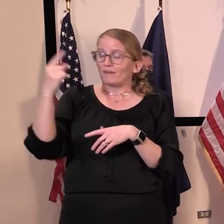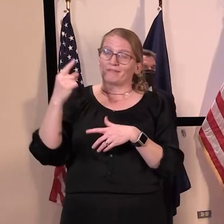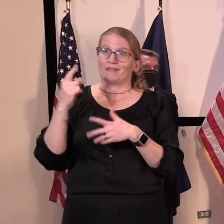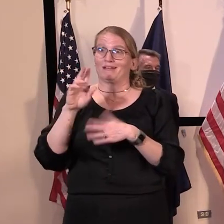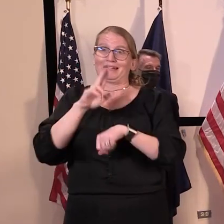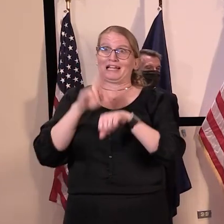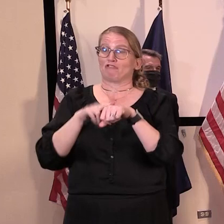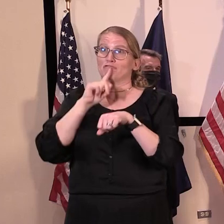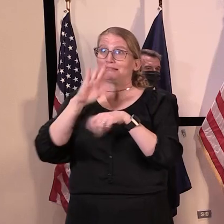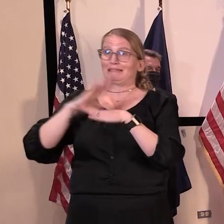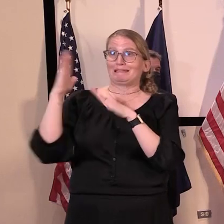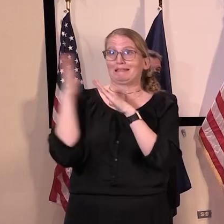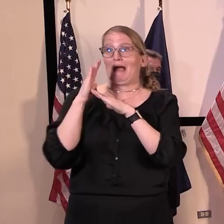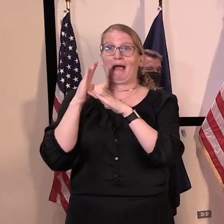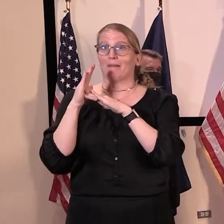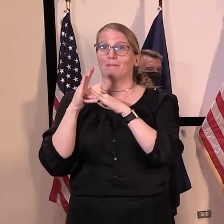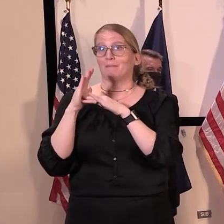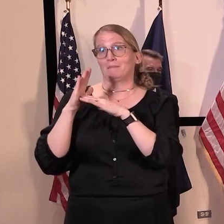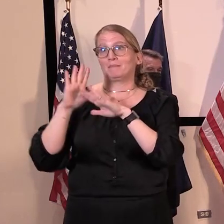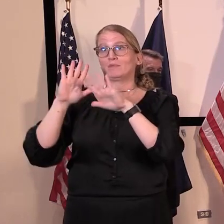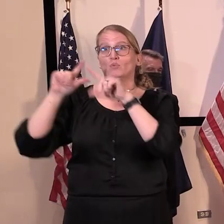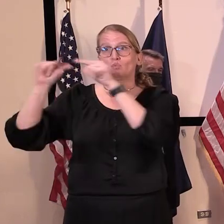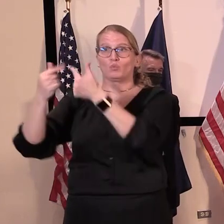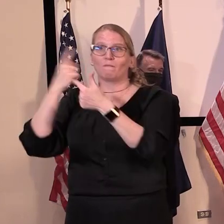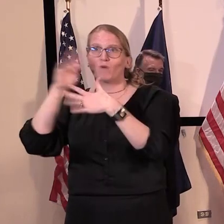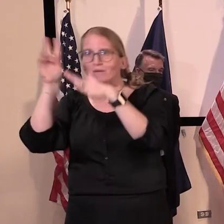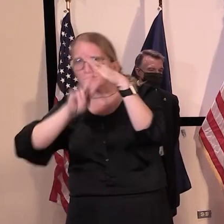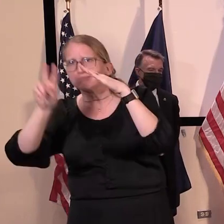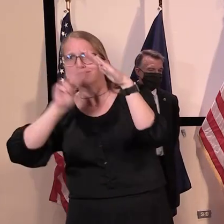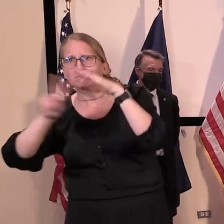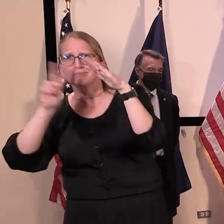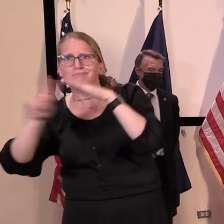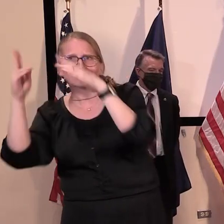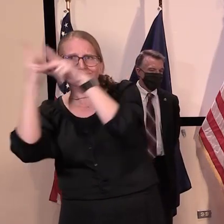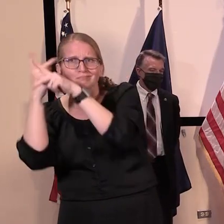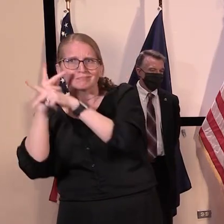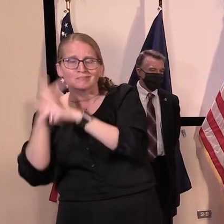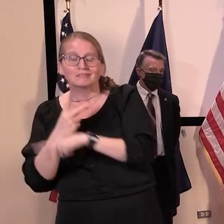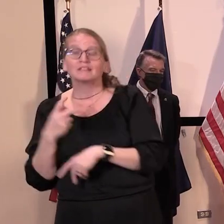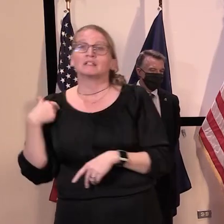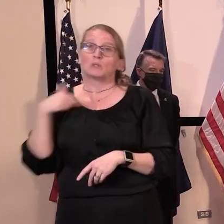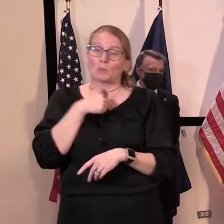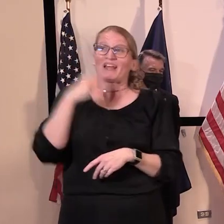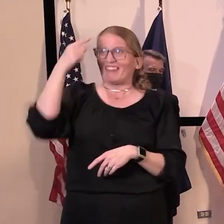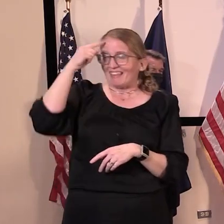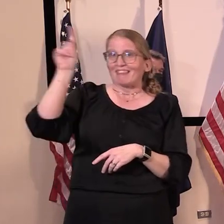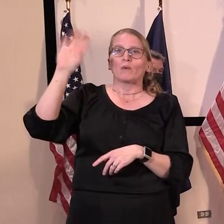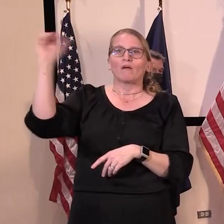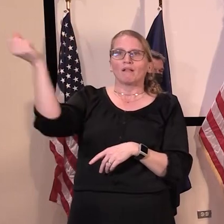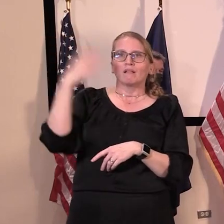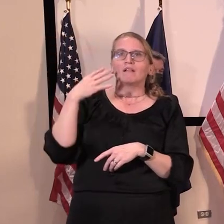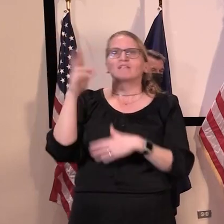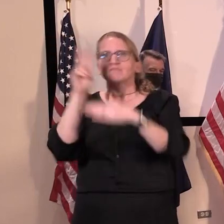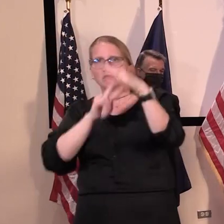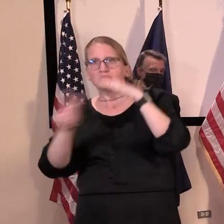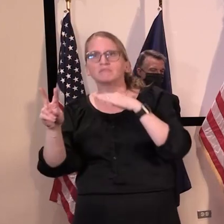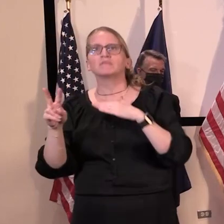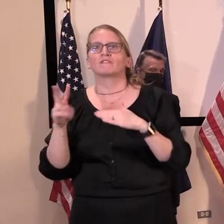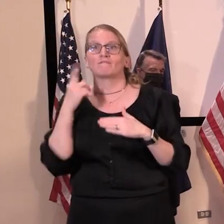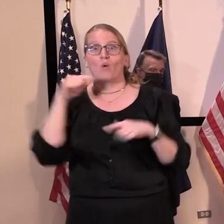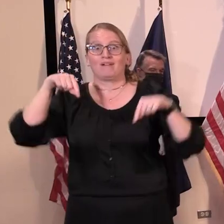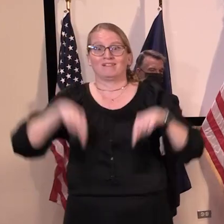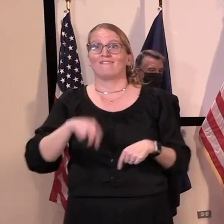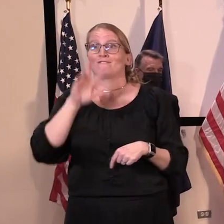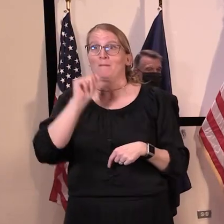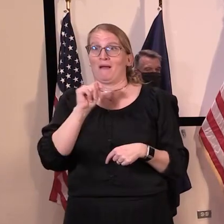forecasting institutions, and expect their researchers to provide us with a forecast with Vermont-specific data sometime early